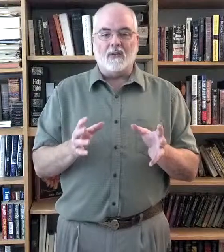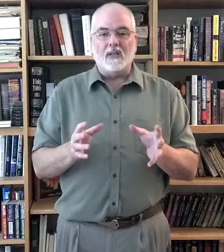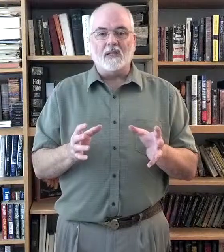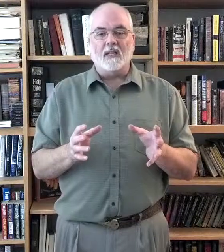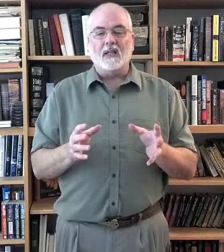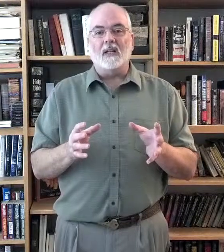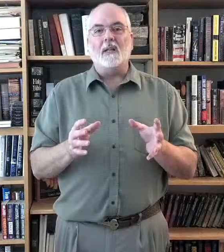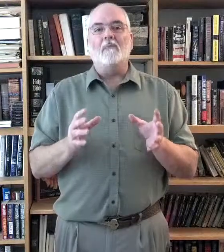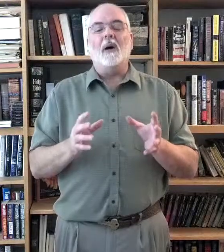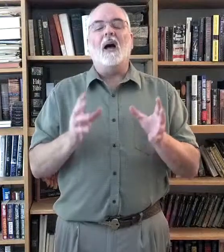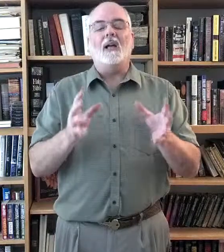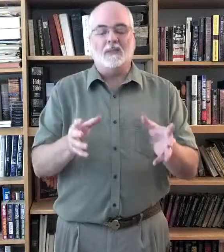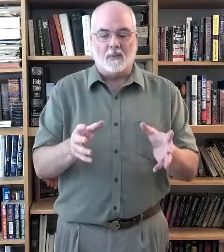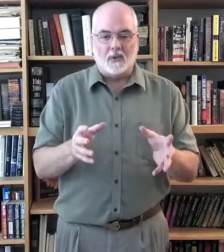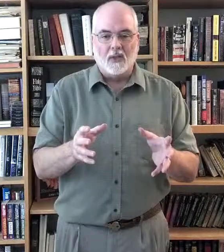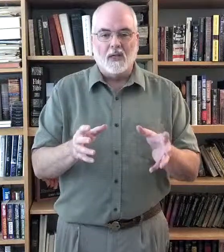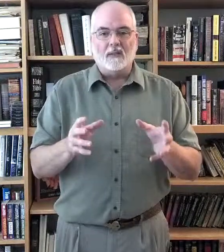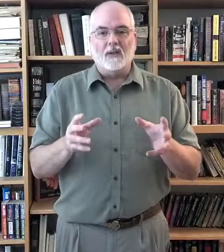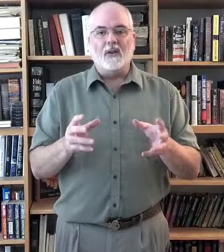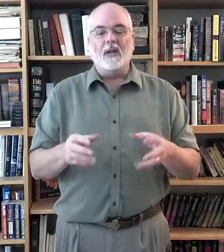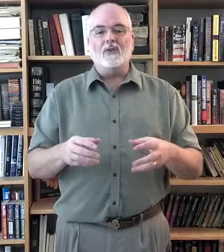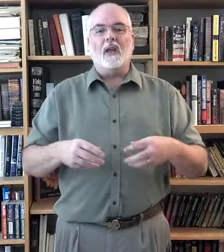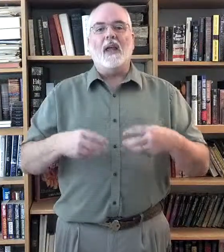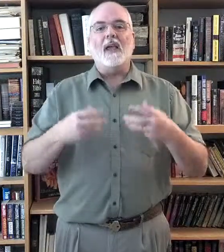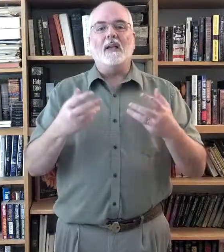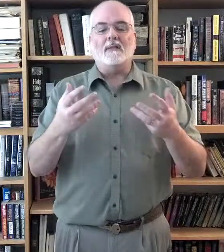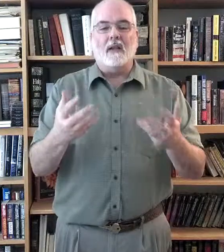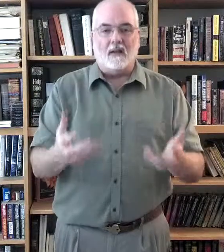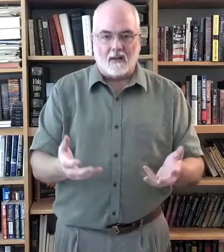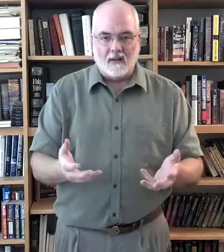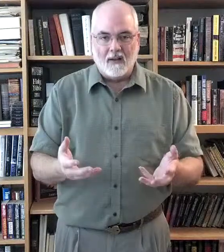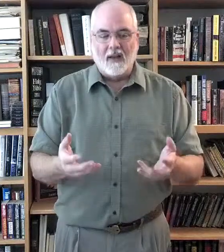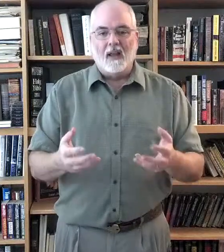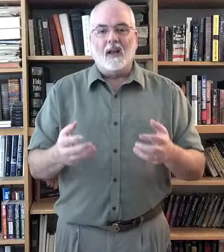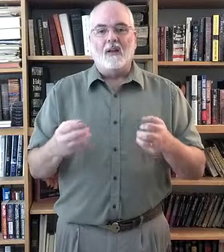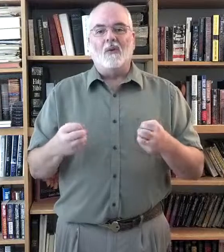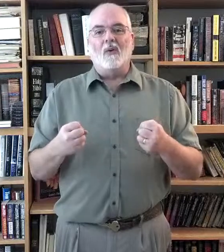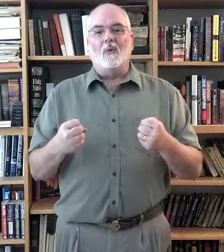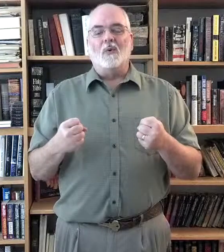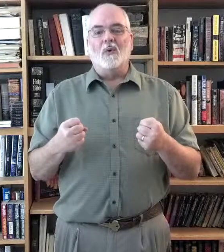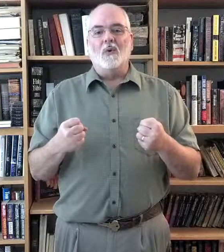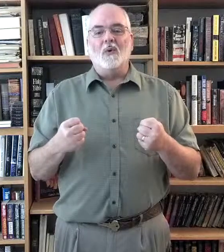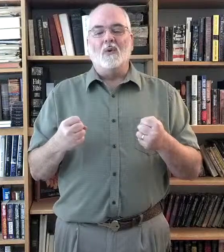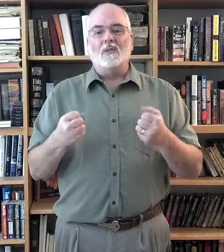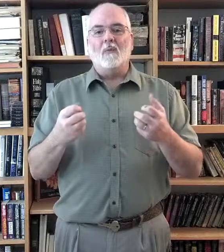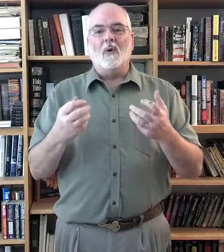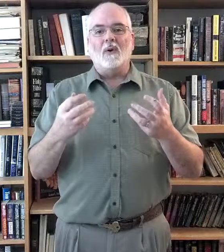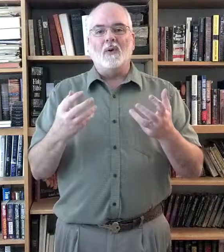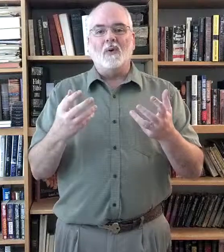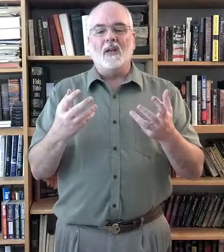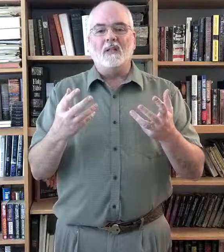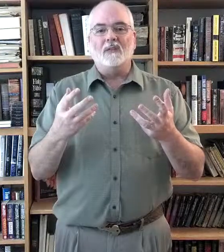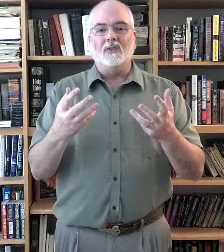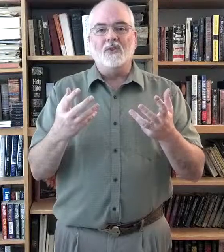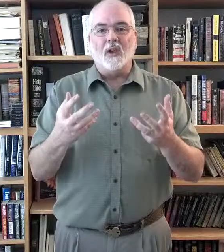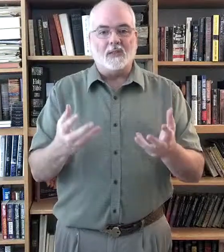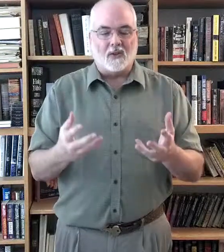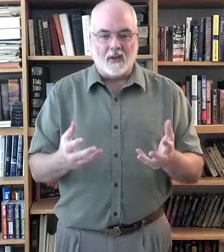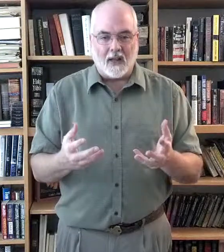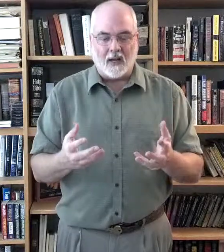these things that it is impossible to teach ASL to someone who is just learning how to